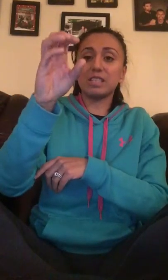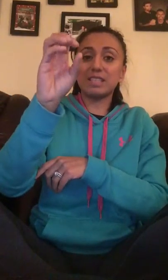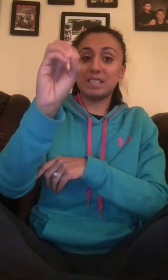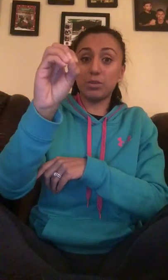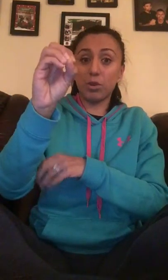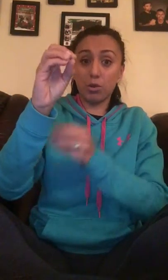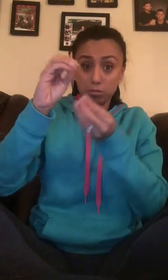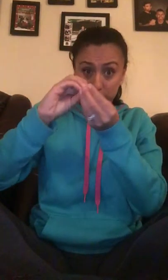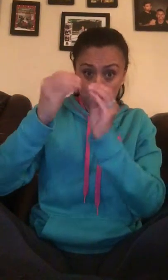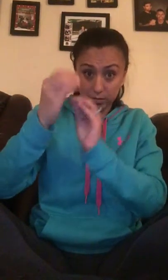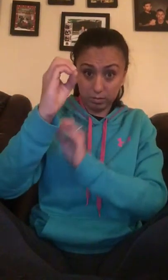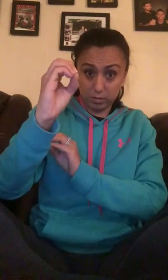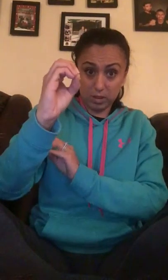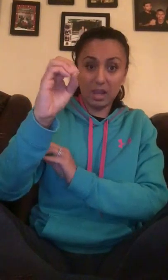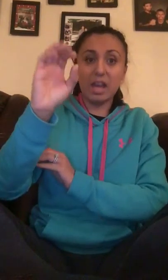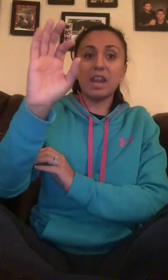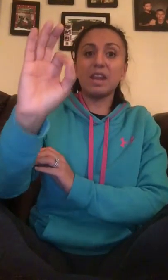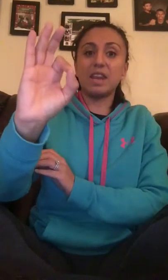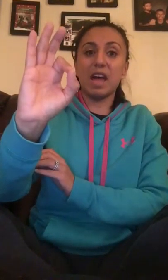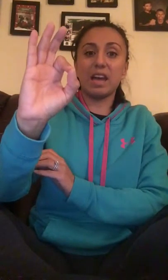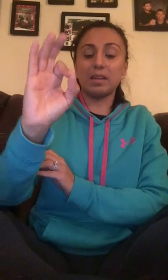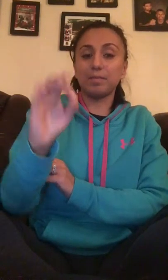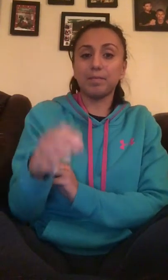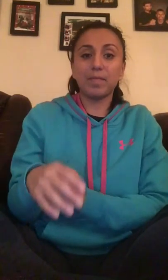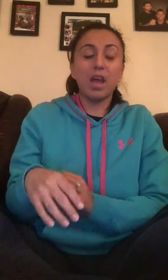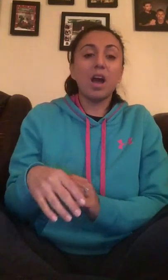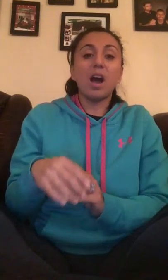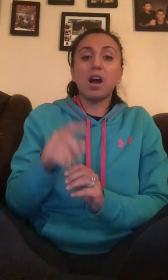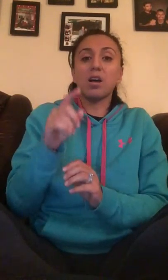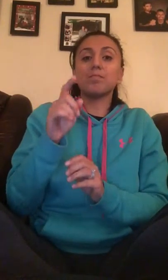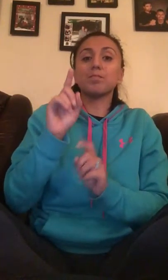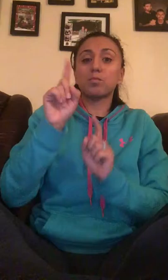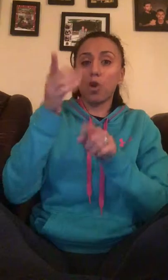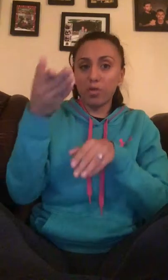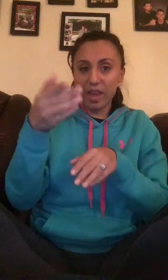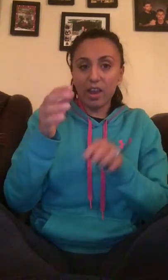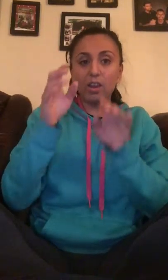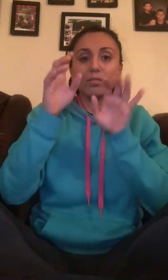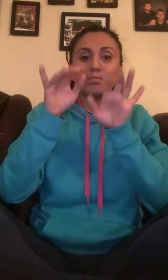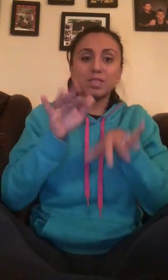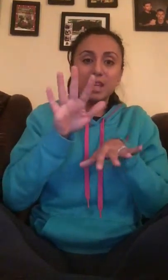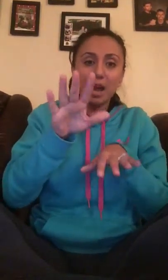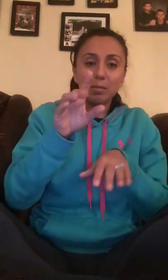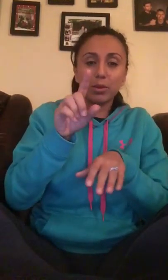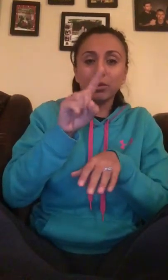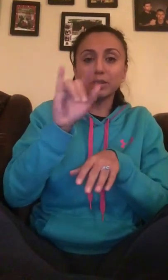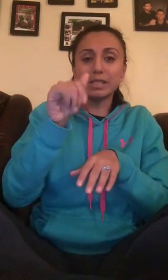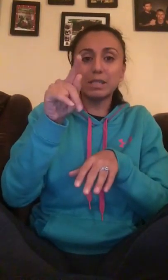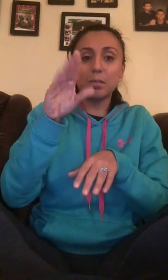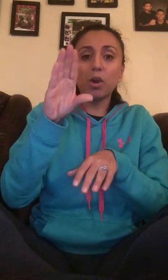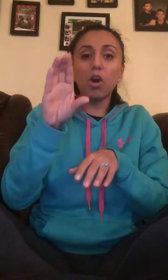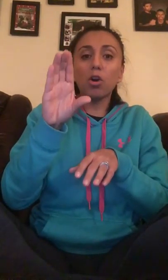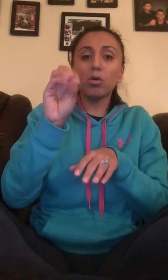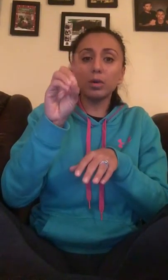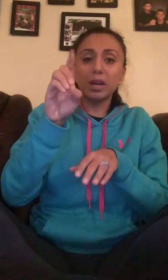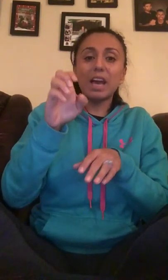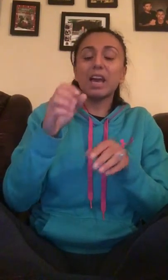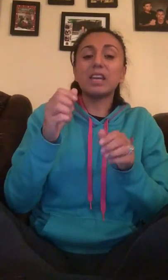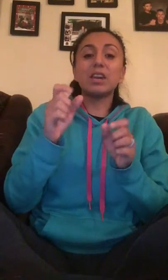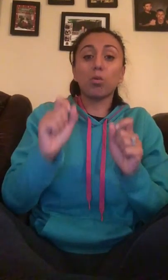Thank you. 1-3255-409. Go there, type your zip code and it